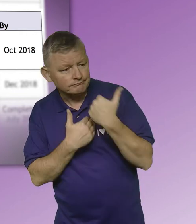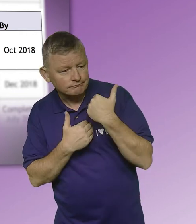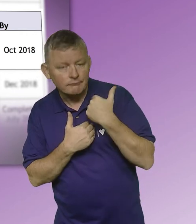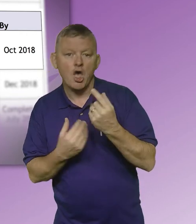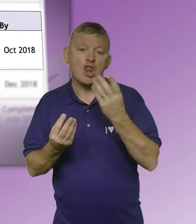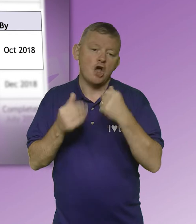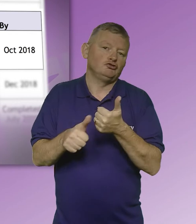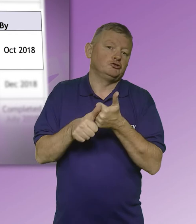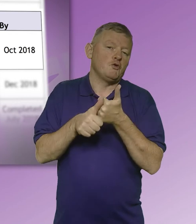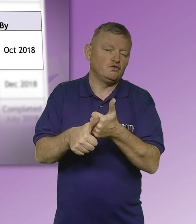Learning Support